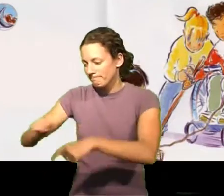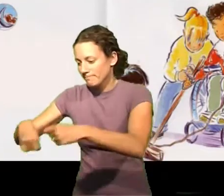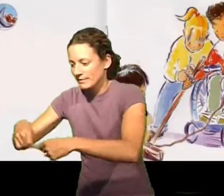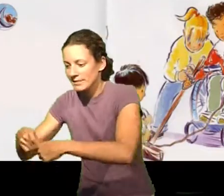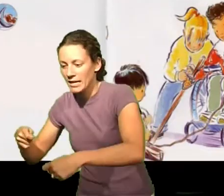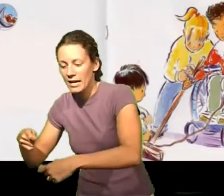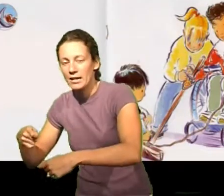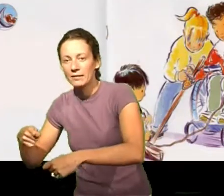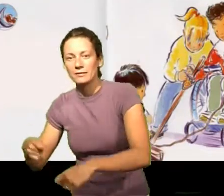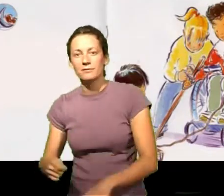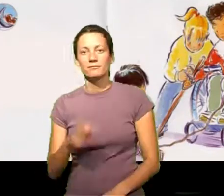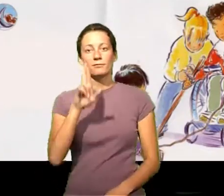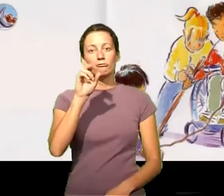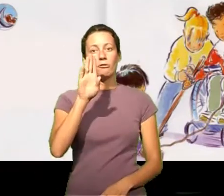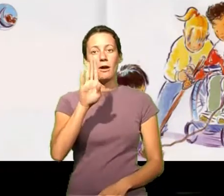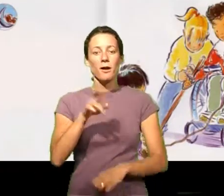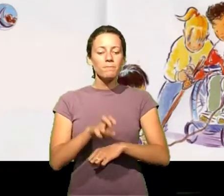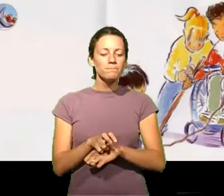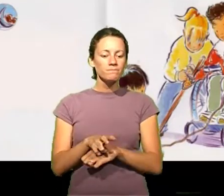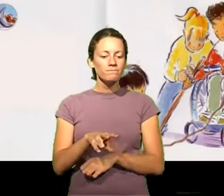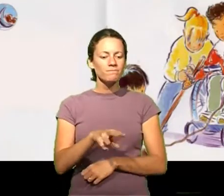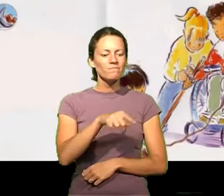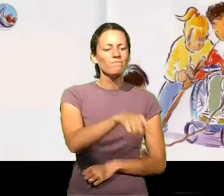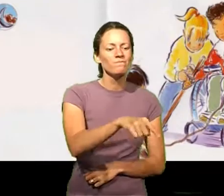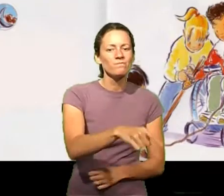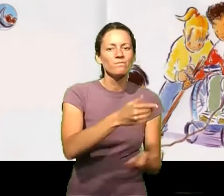Abby helped Rob tie the broom to his wheelchair.